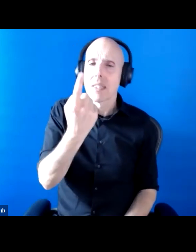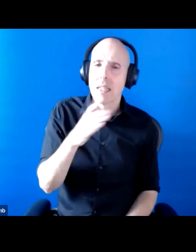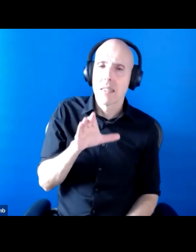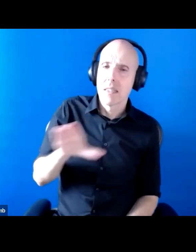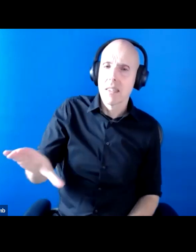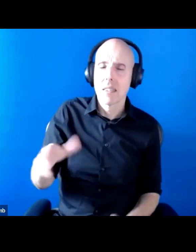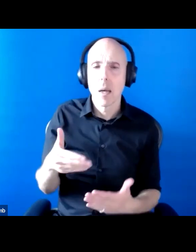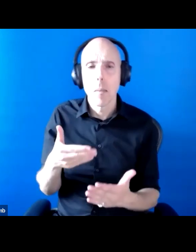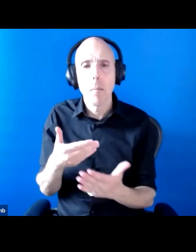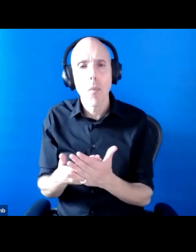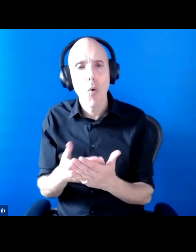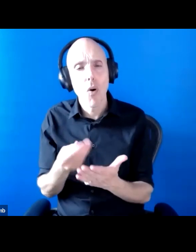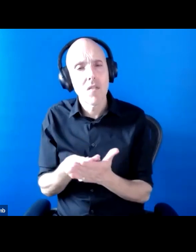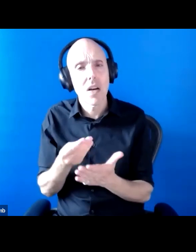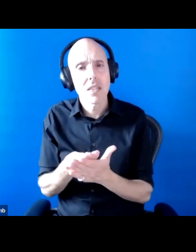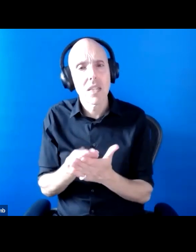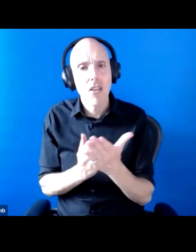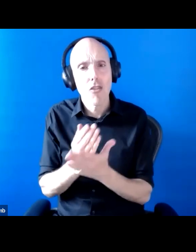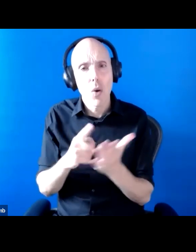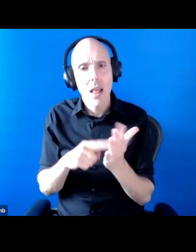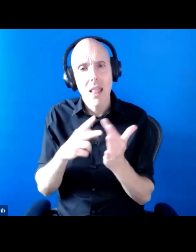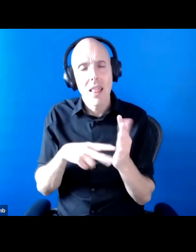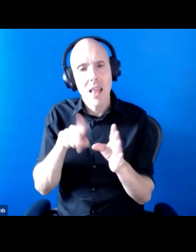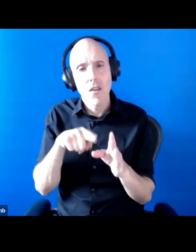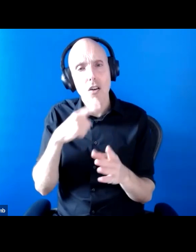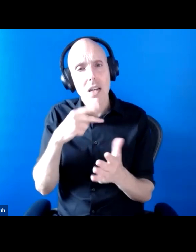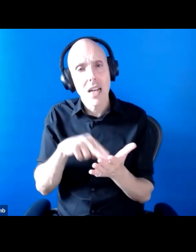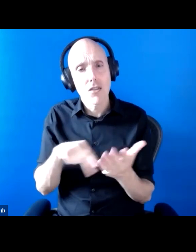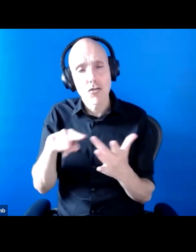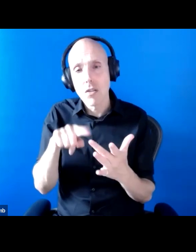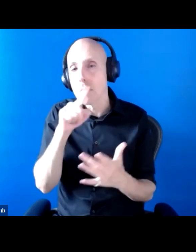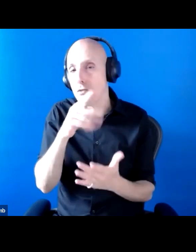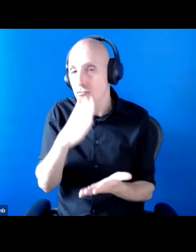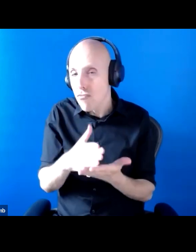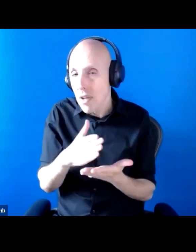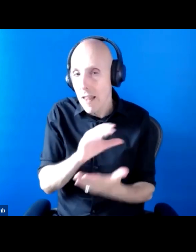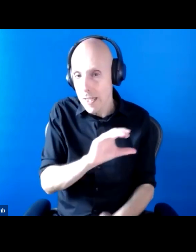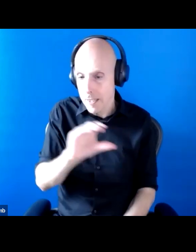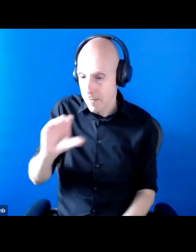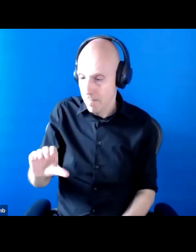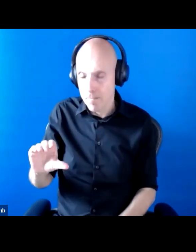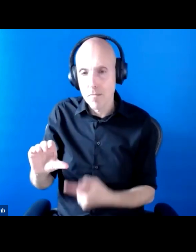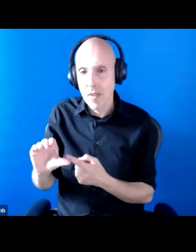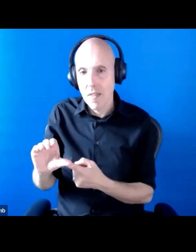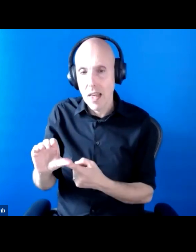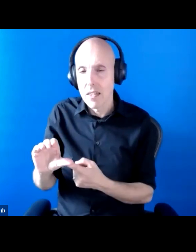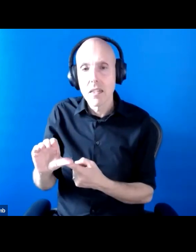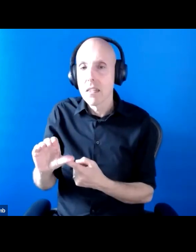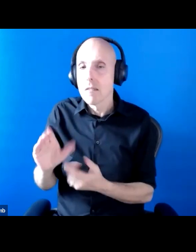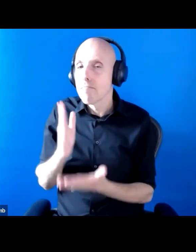levy on national insurance. But actually, most of that levy is about funding residential home places